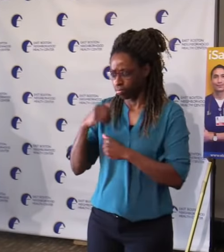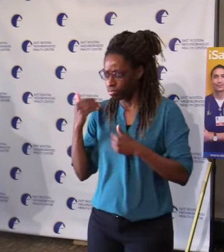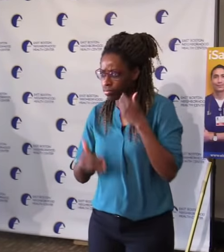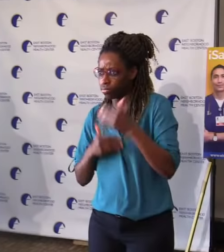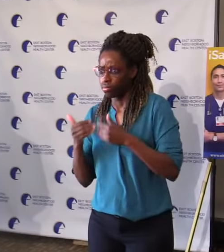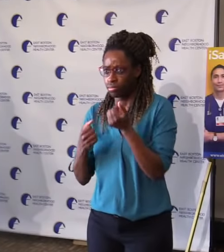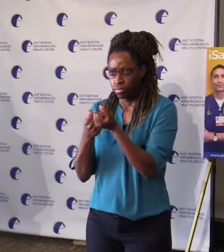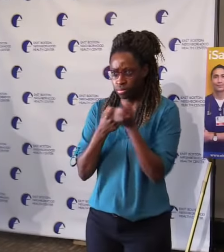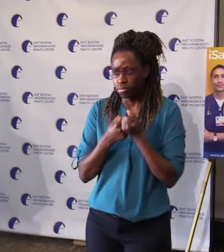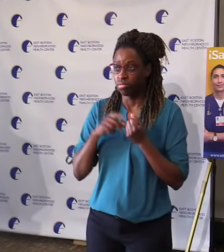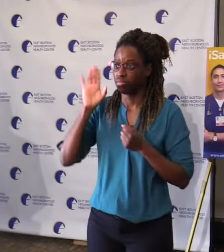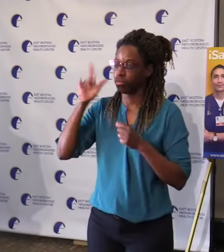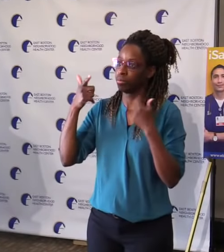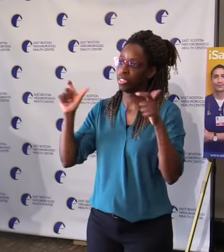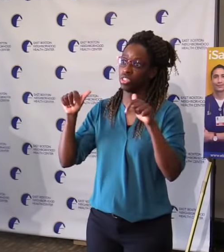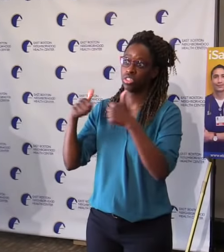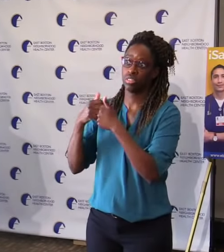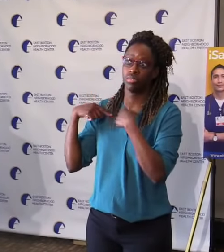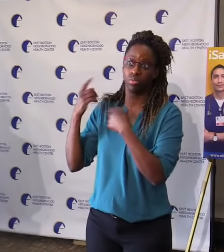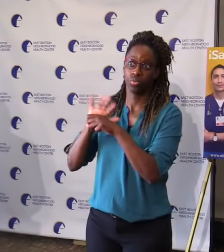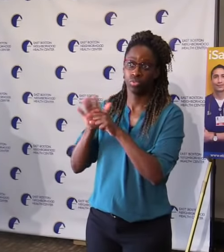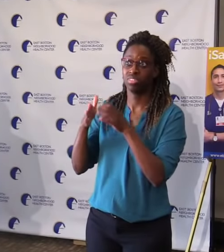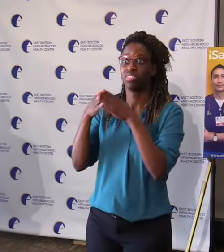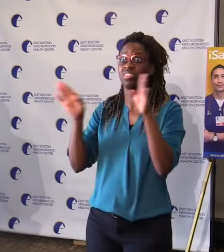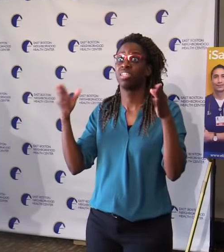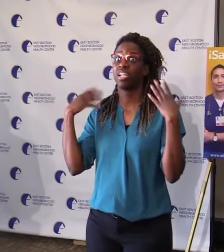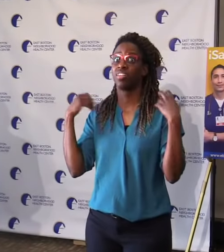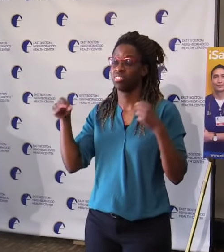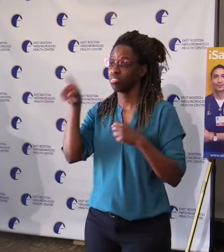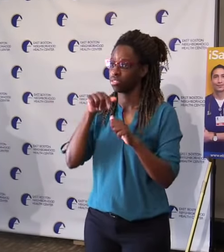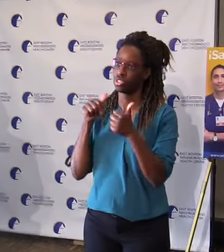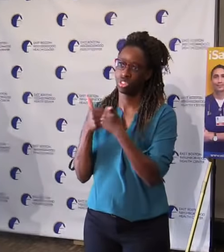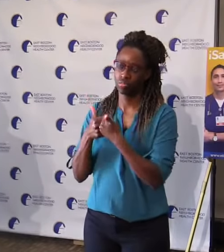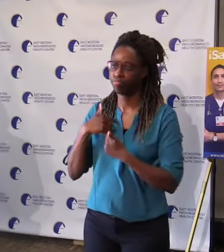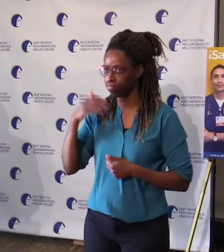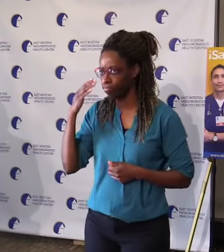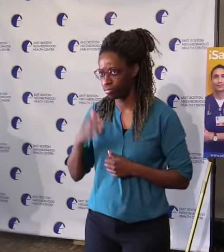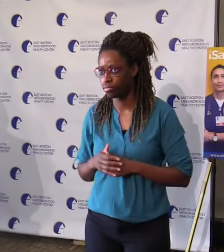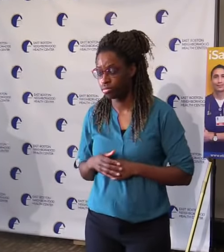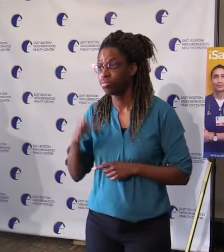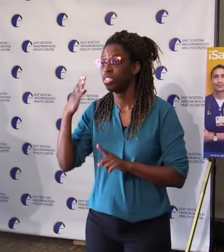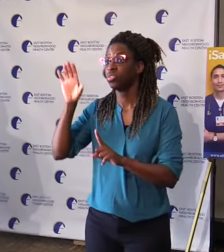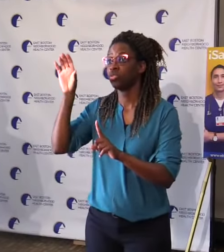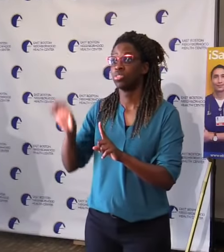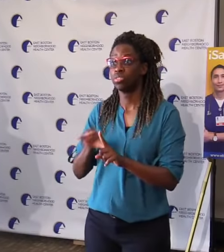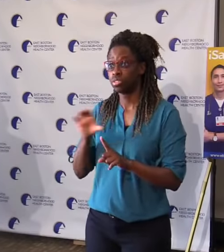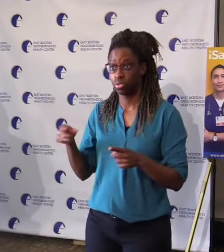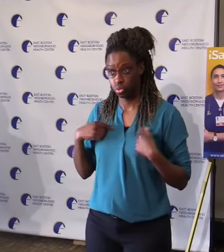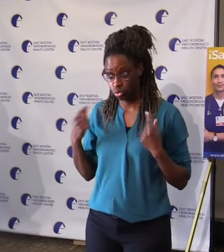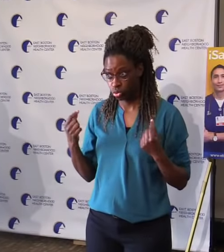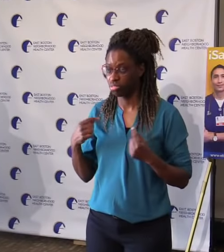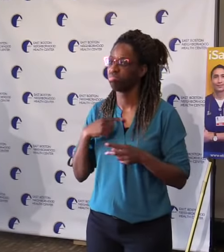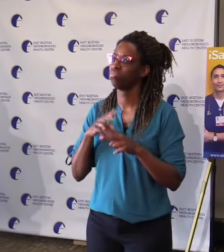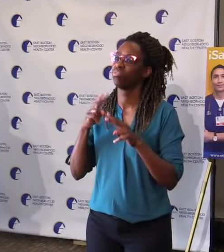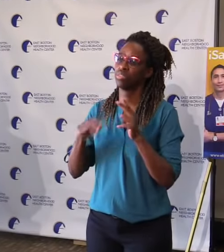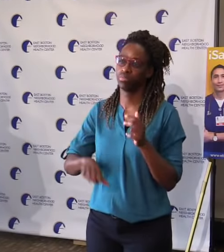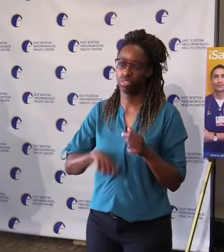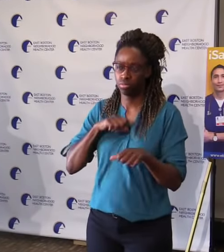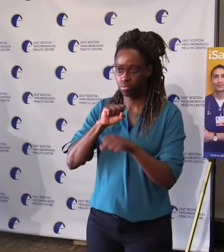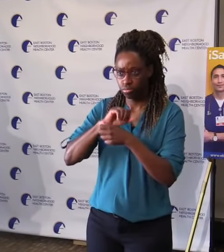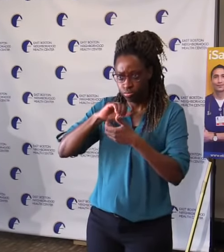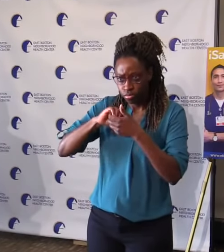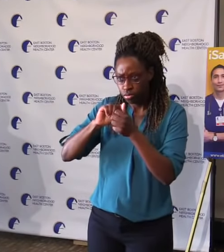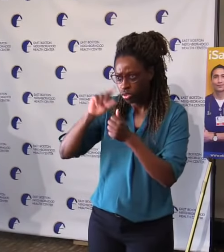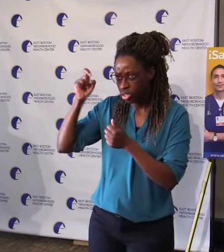Blue Shield, we've been proud to partner with the Baker administration on a number of initiatives. Blue Cross has deployed